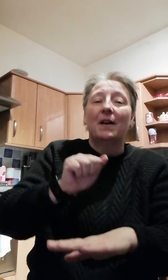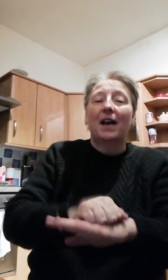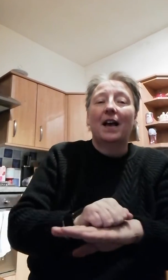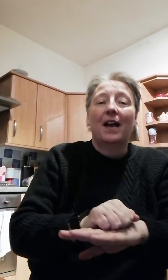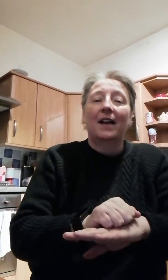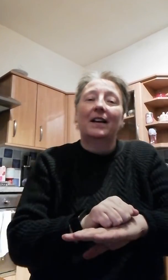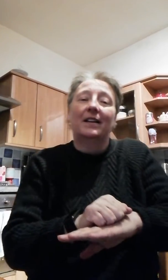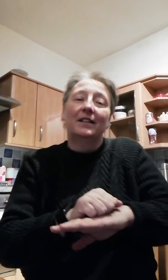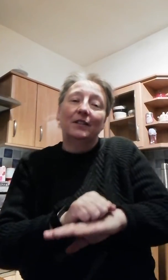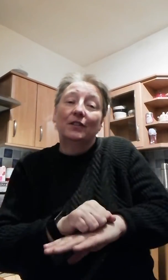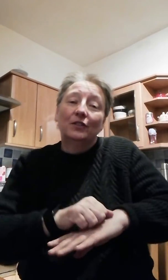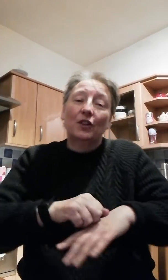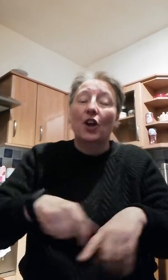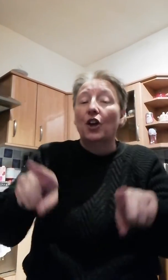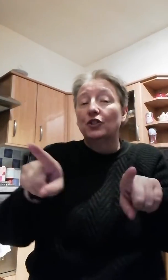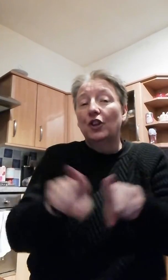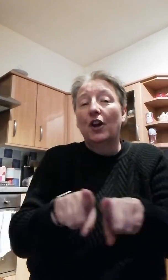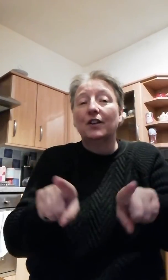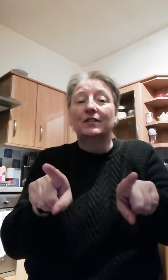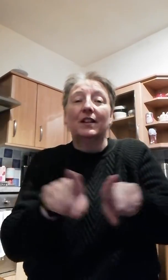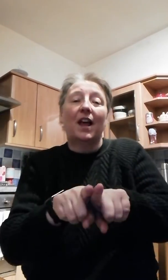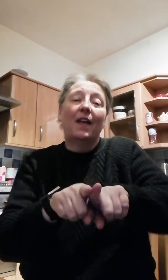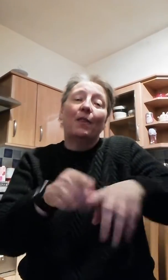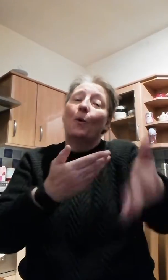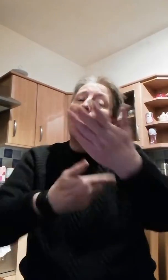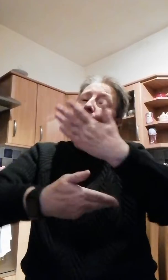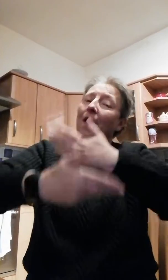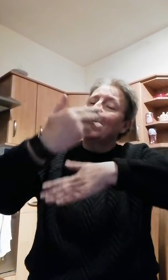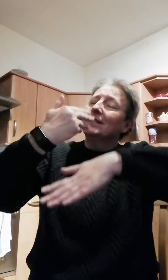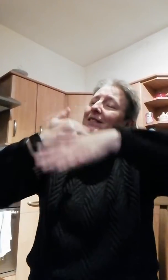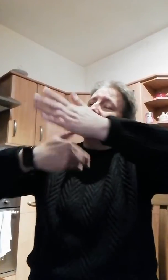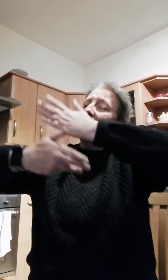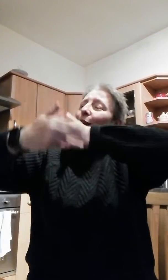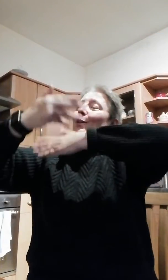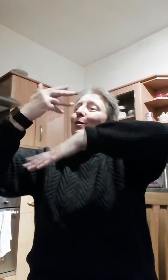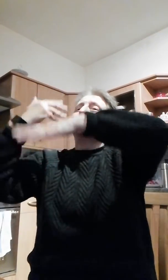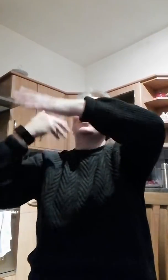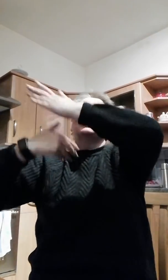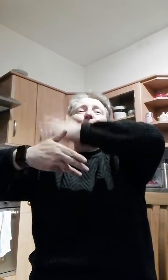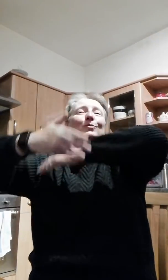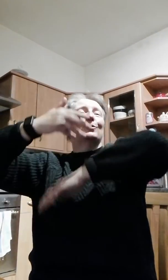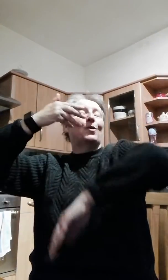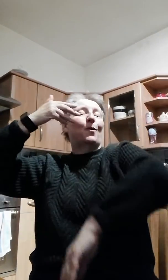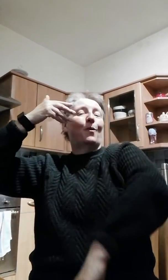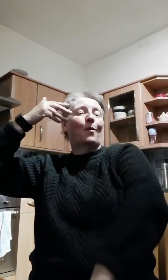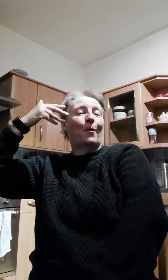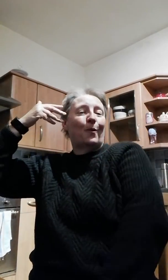just like the ones I used to know.